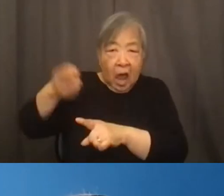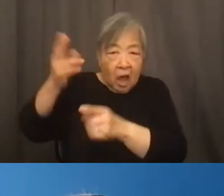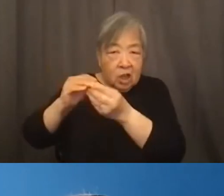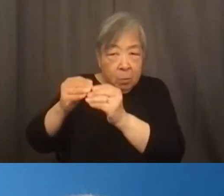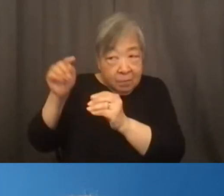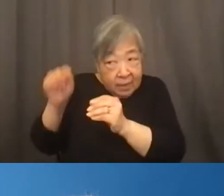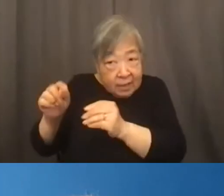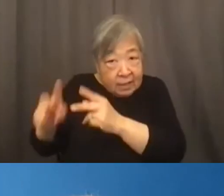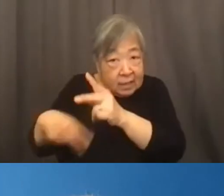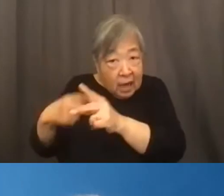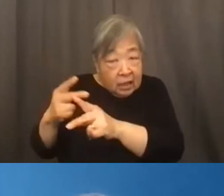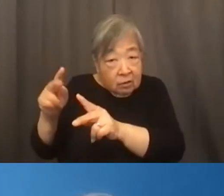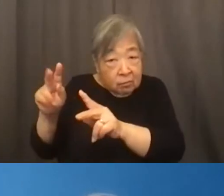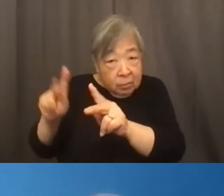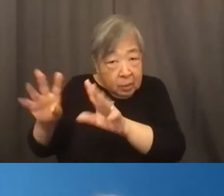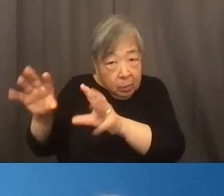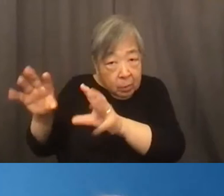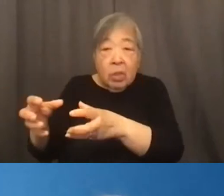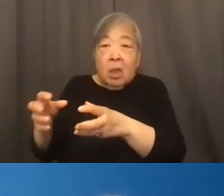potential fair housing problems.